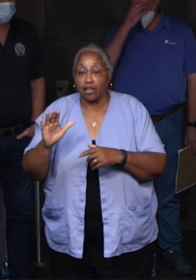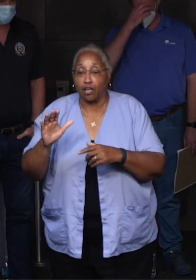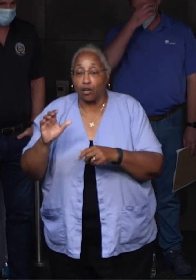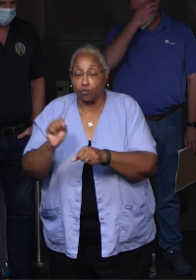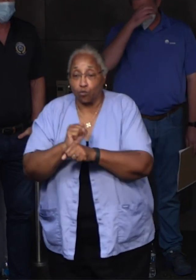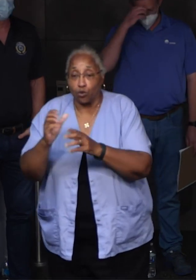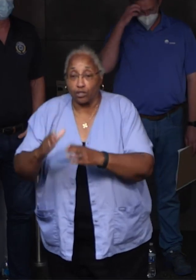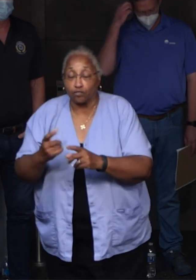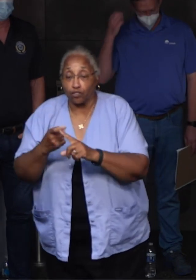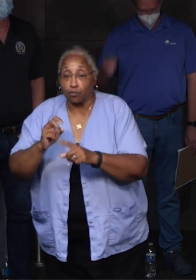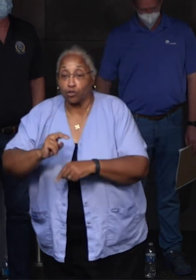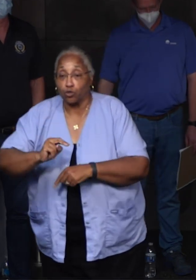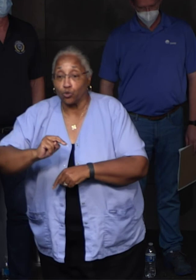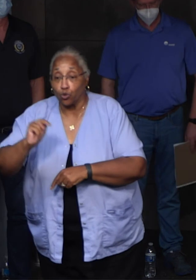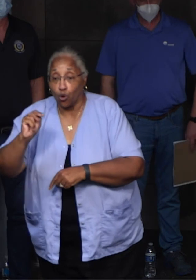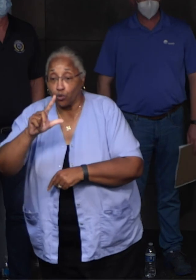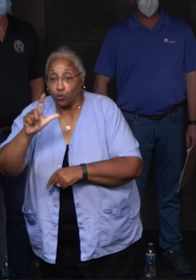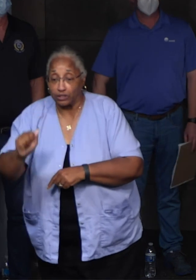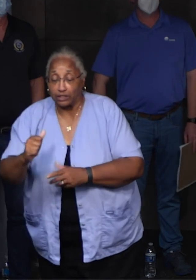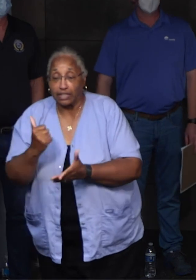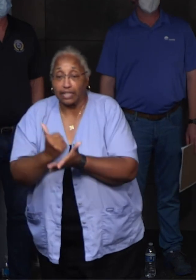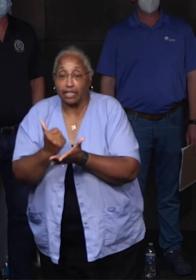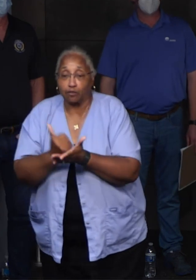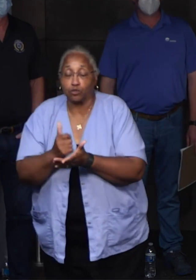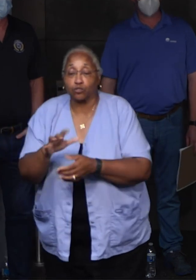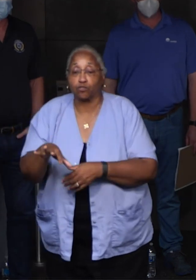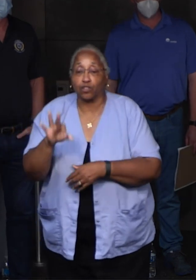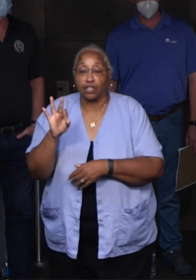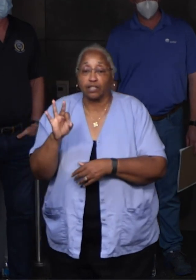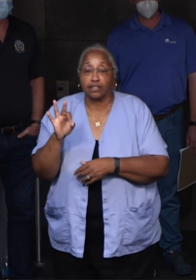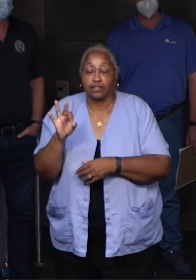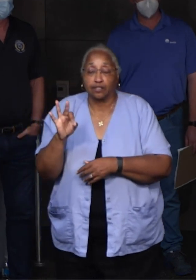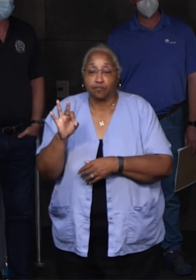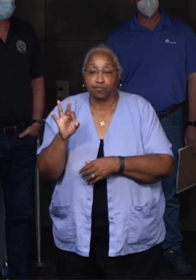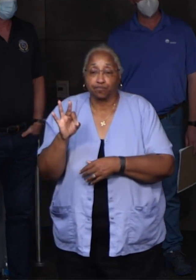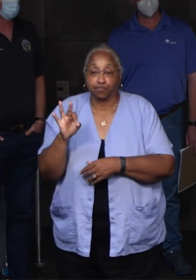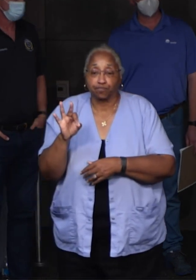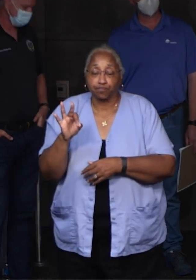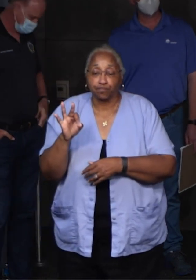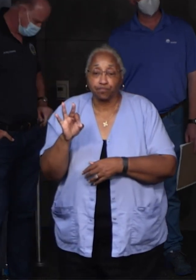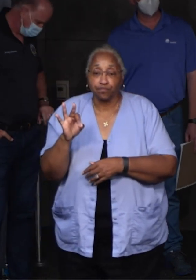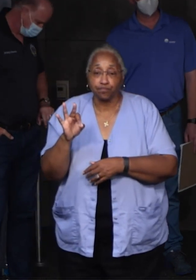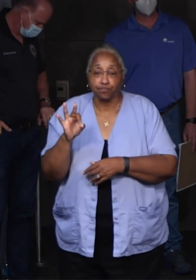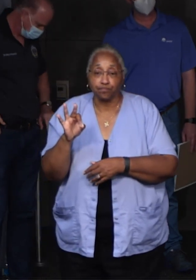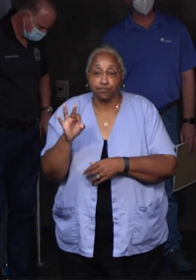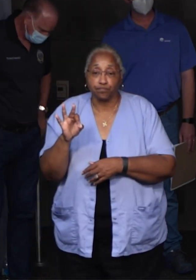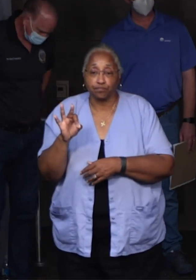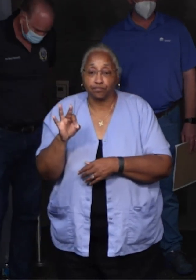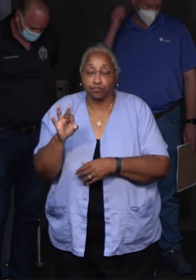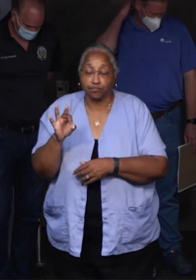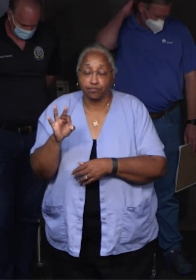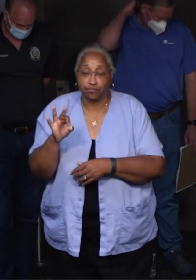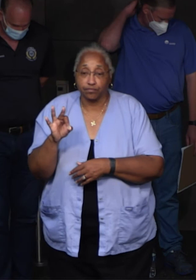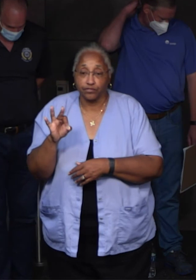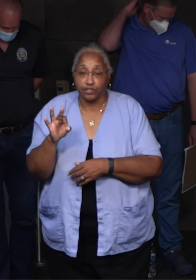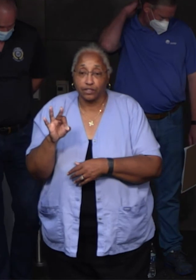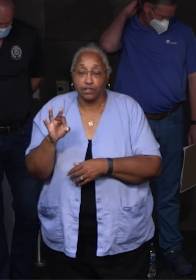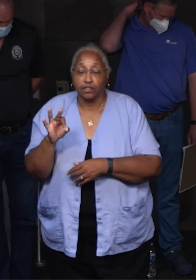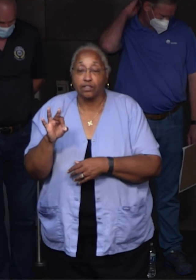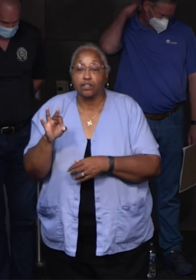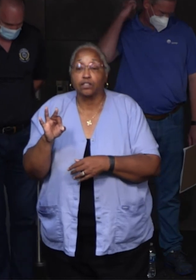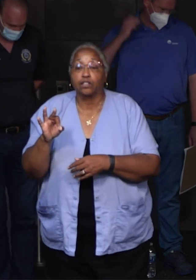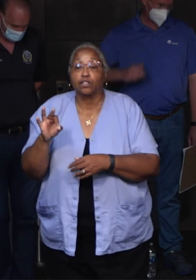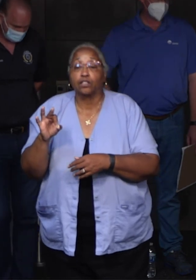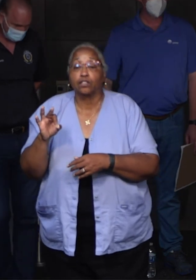to be able to find the philanthropic